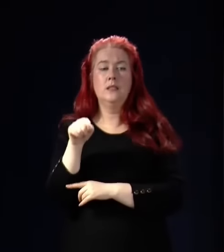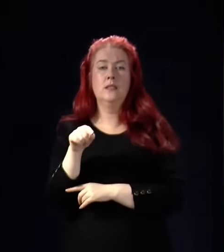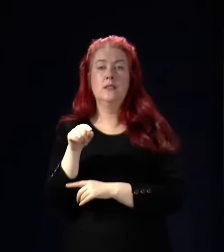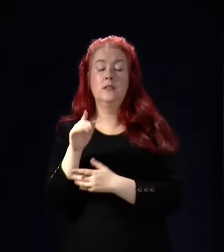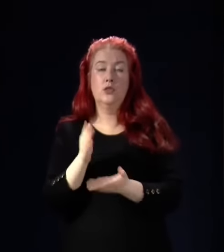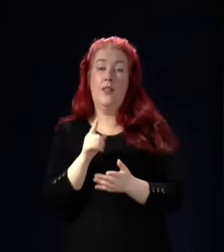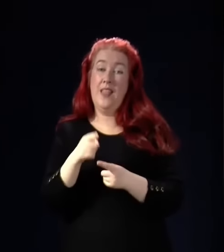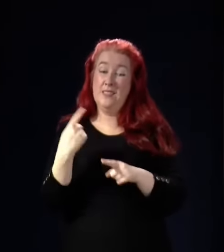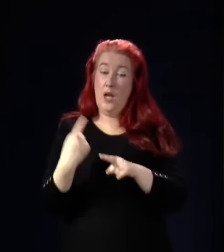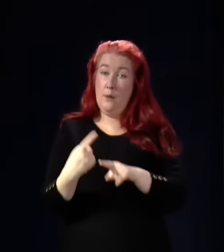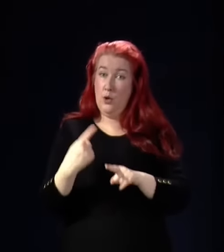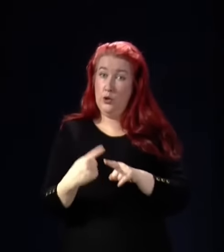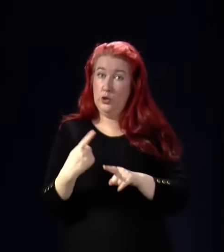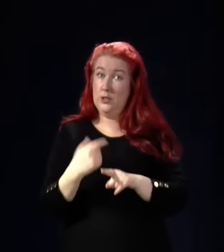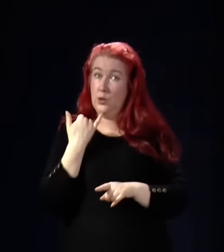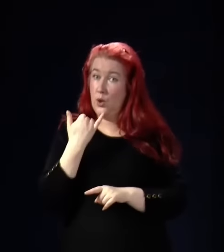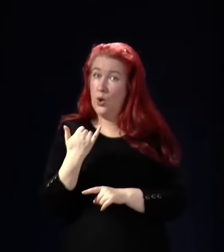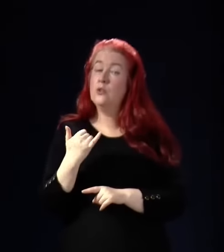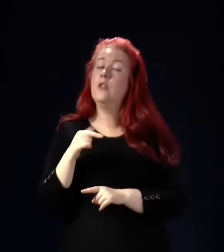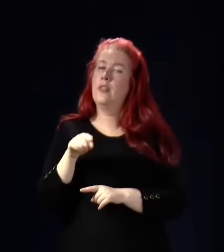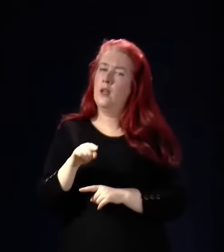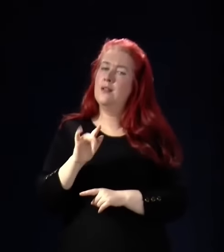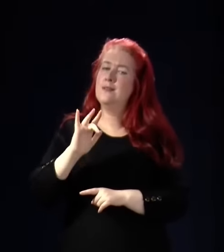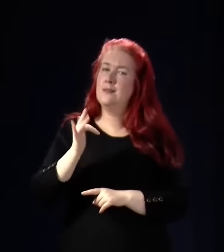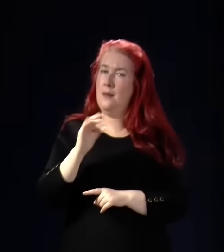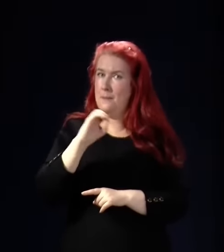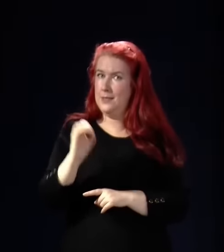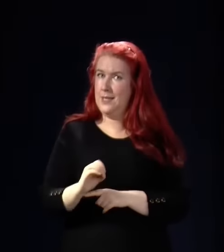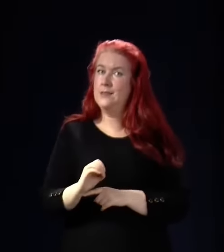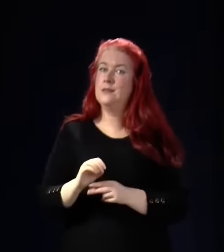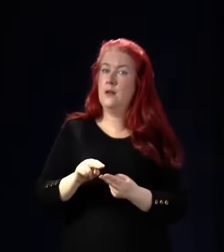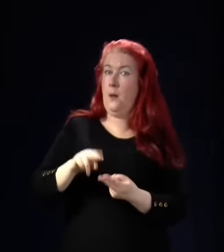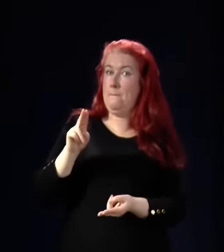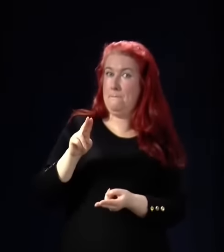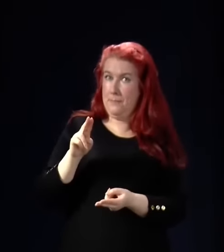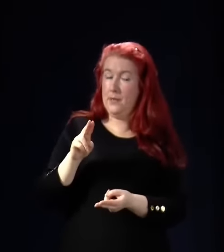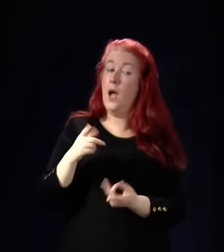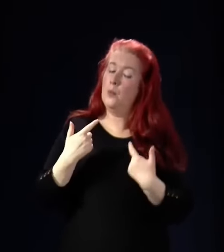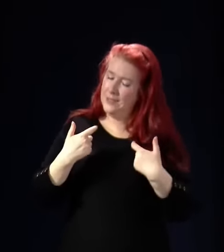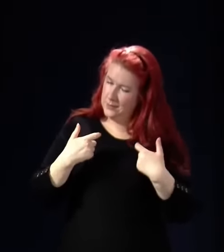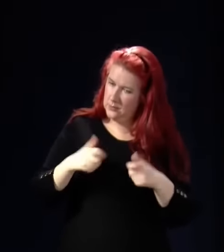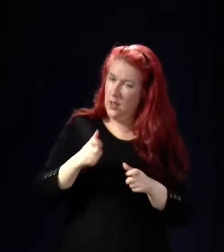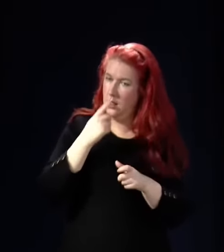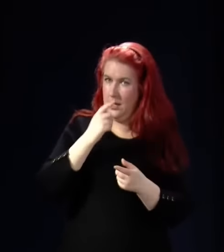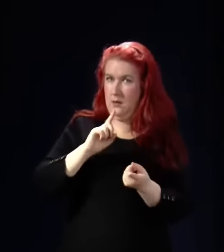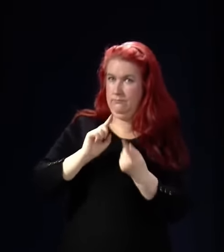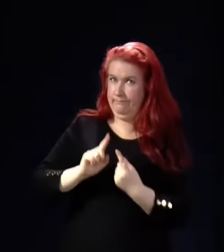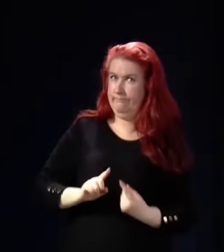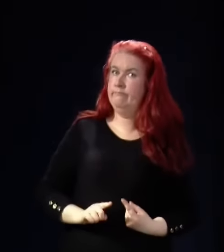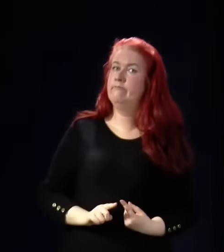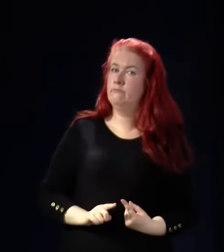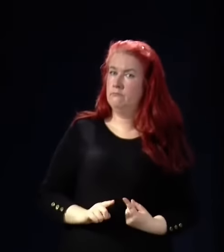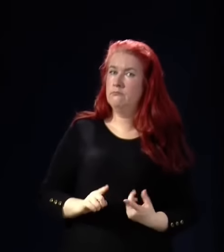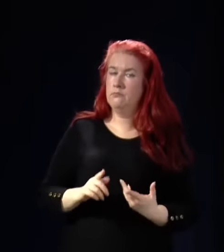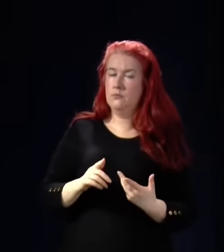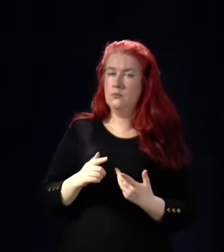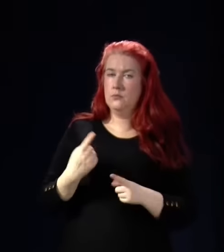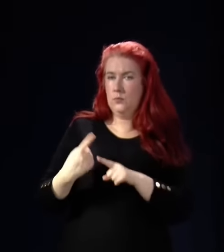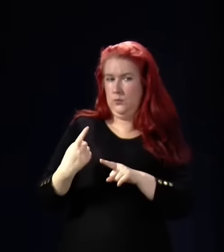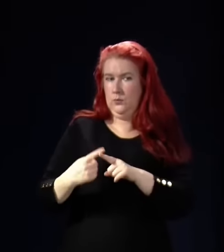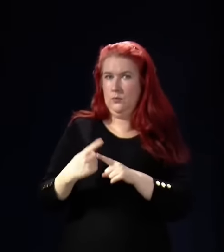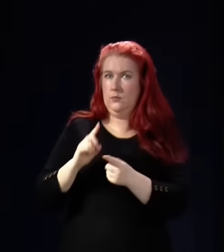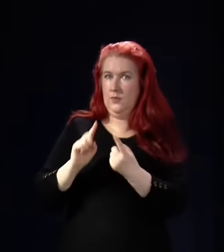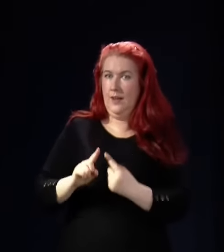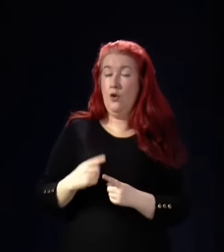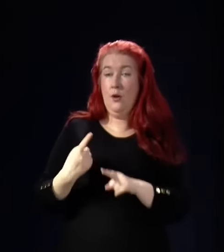calls being 10% higher than they were in the four weeks prior, and yet still being able to manage those response times, particularly for